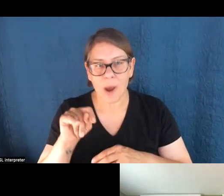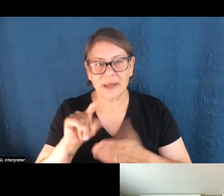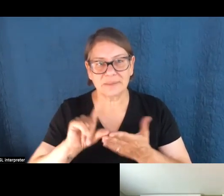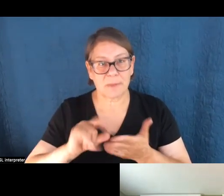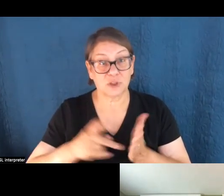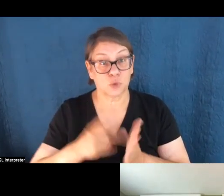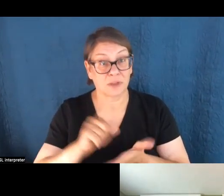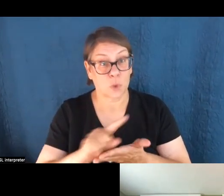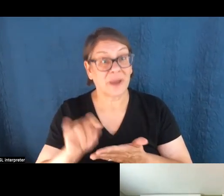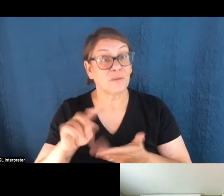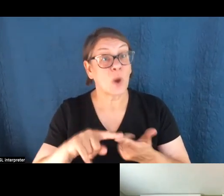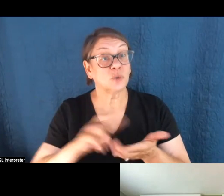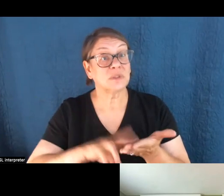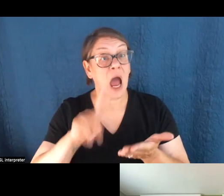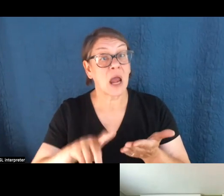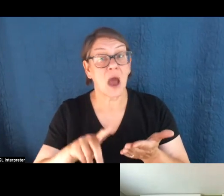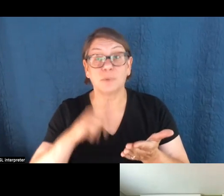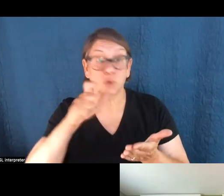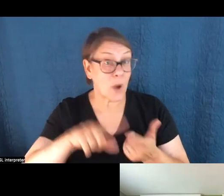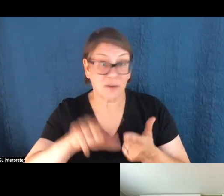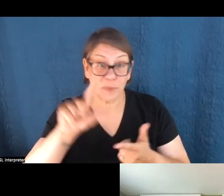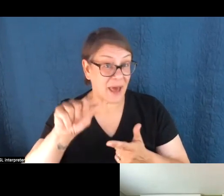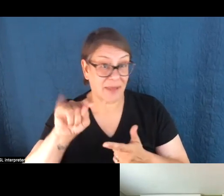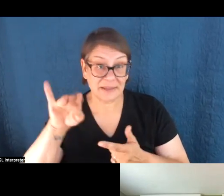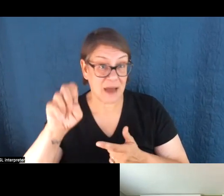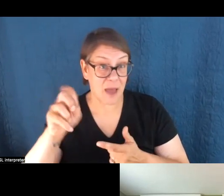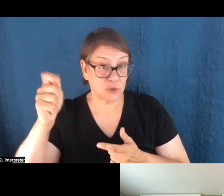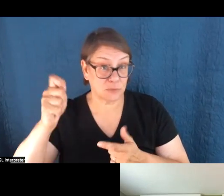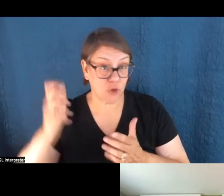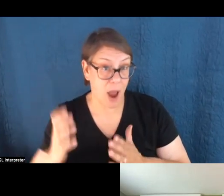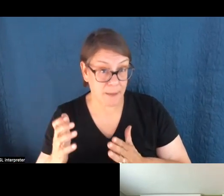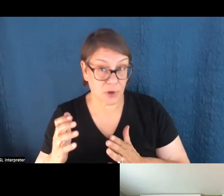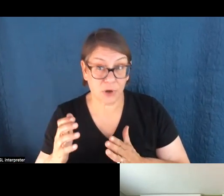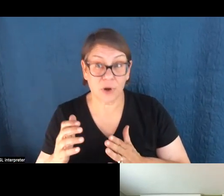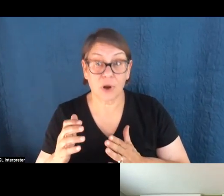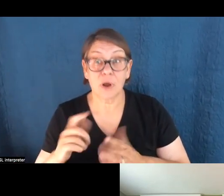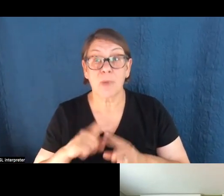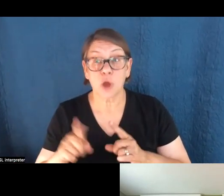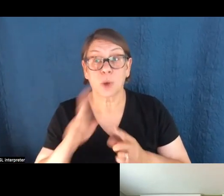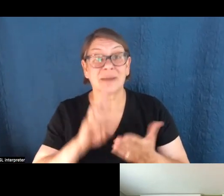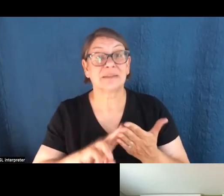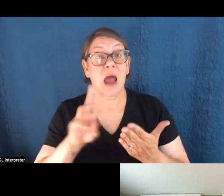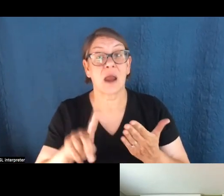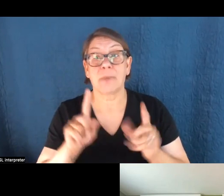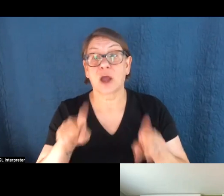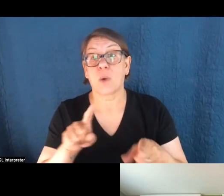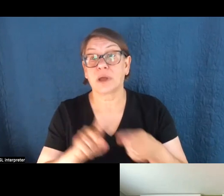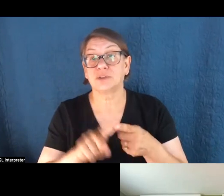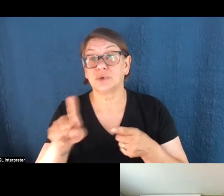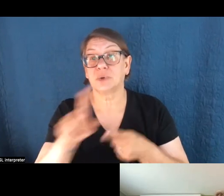want to sign up for it, you don't have to be an LA Times subscriber. I hope you think about that too. But you can sign up for the newsletter by going to